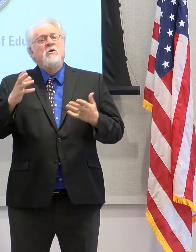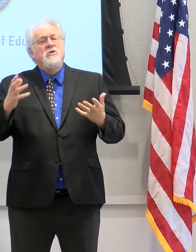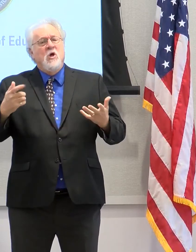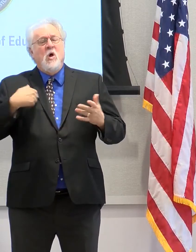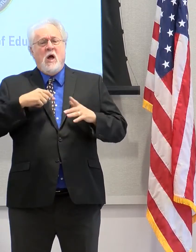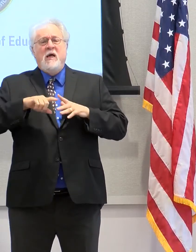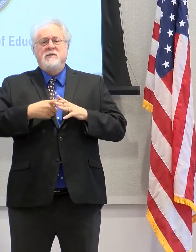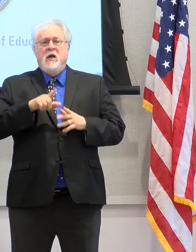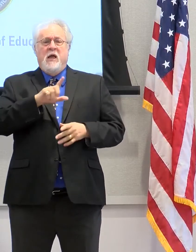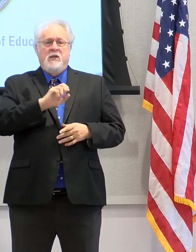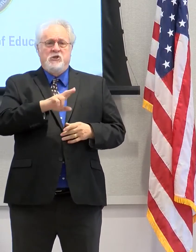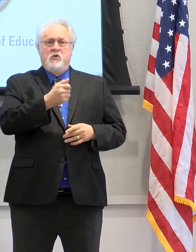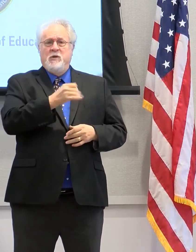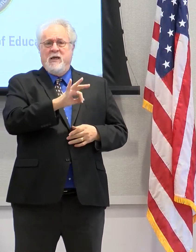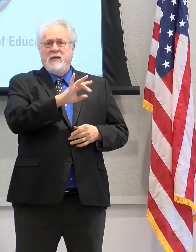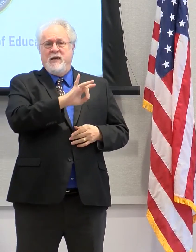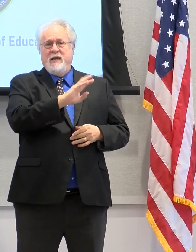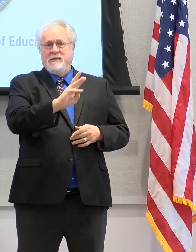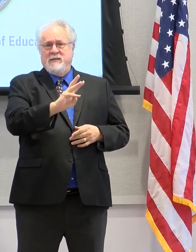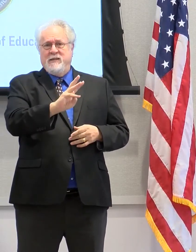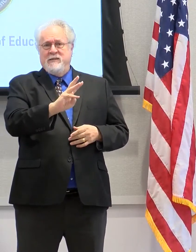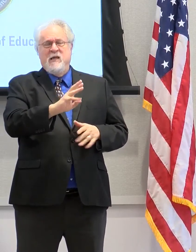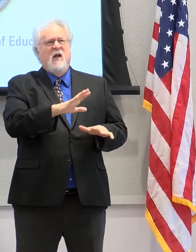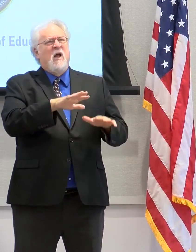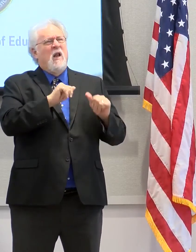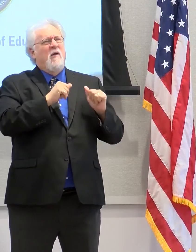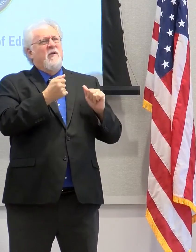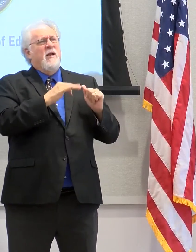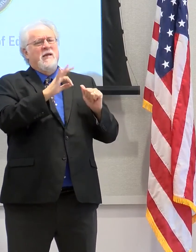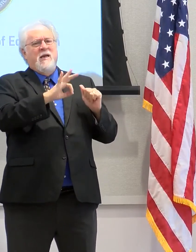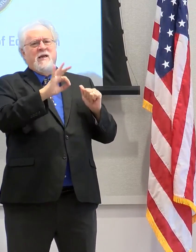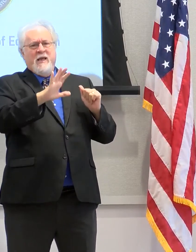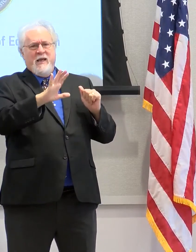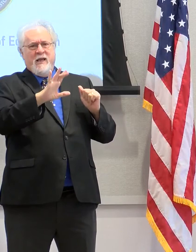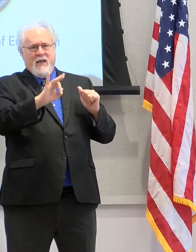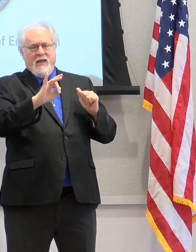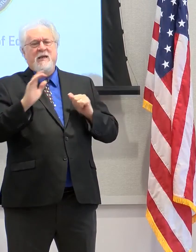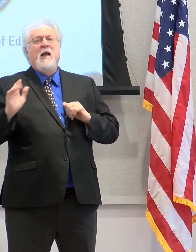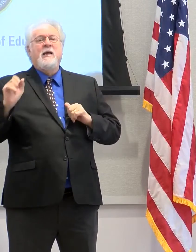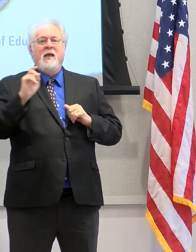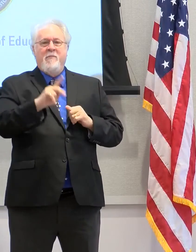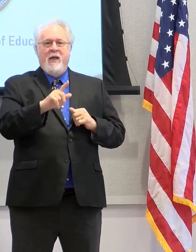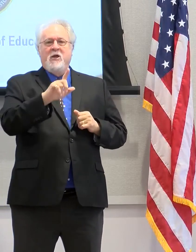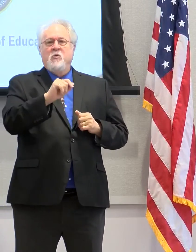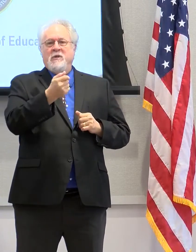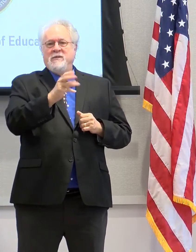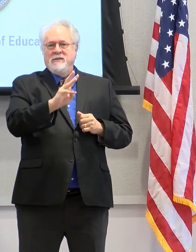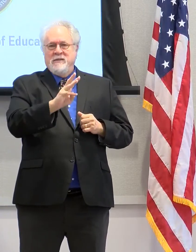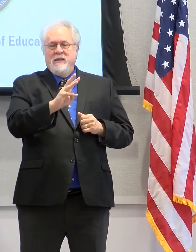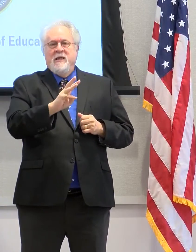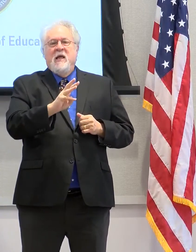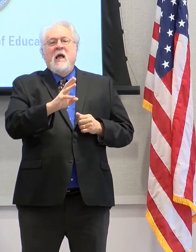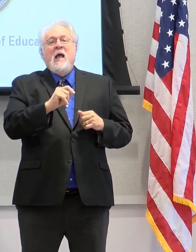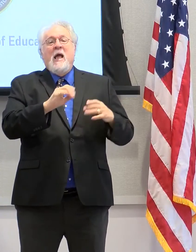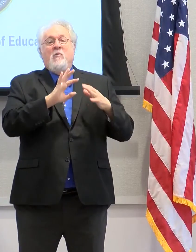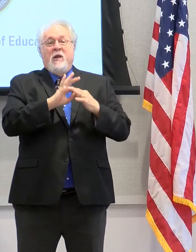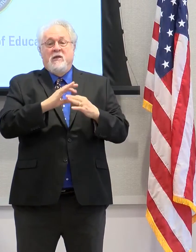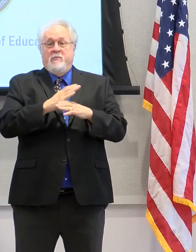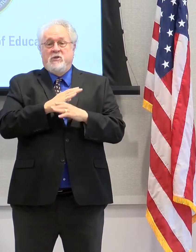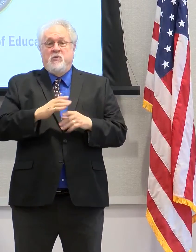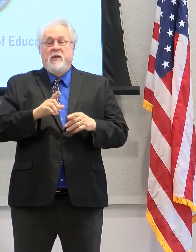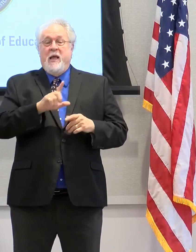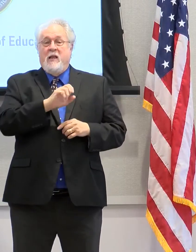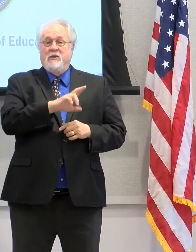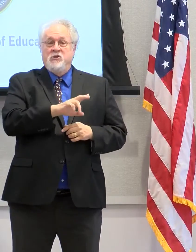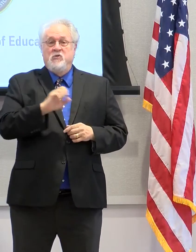I started at LSU in 1986. I left in 1998 and I came back in 2016. And the relationships between